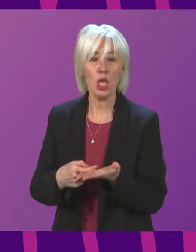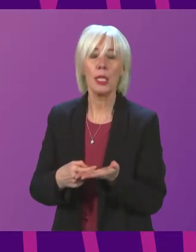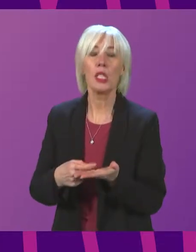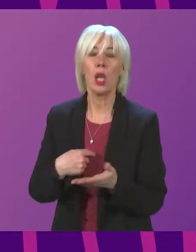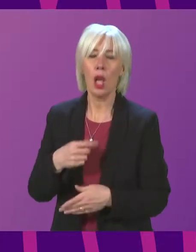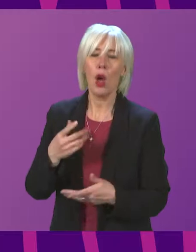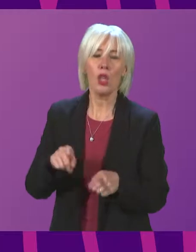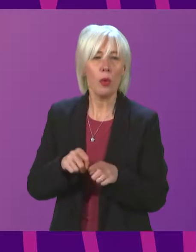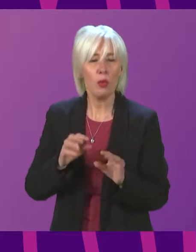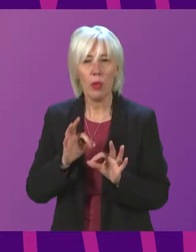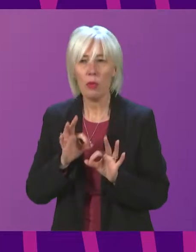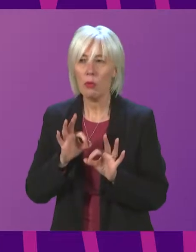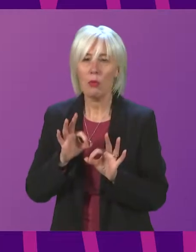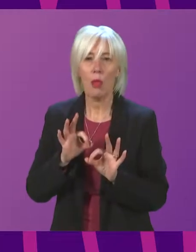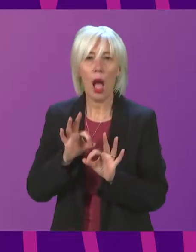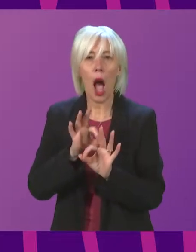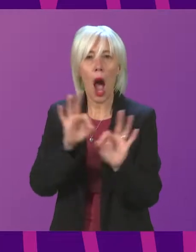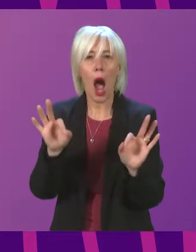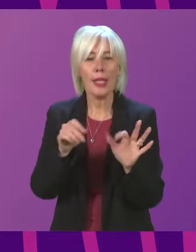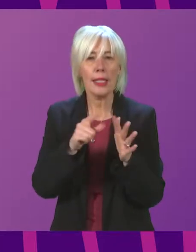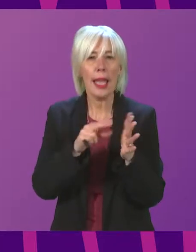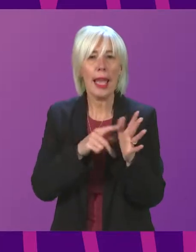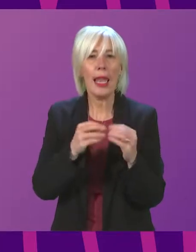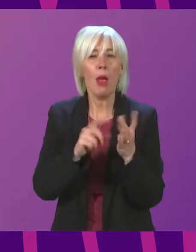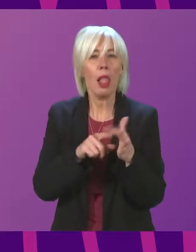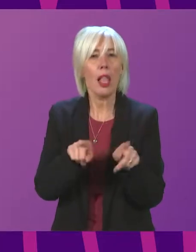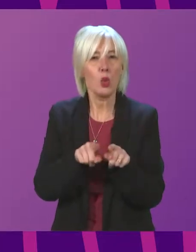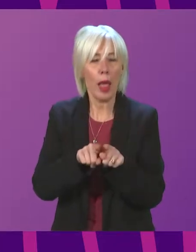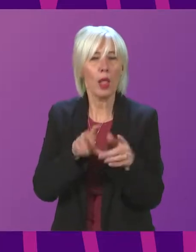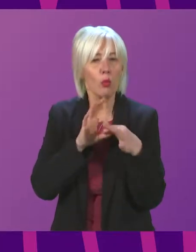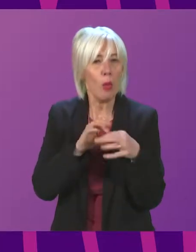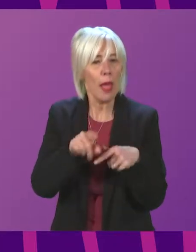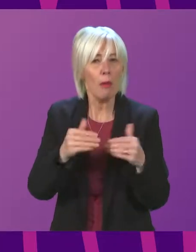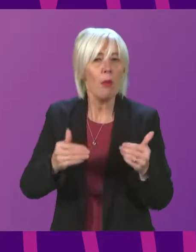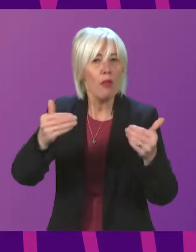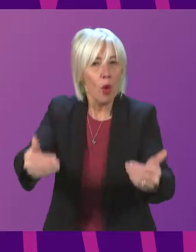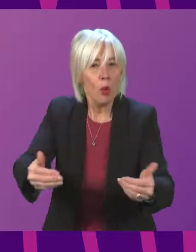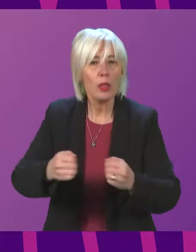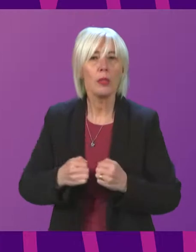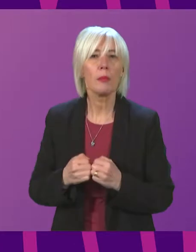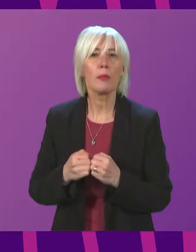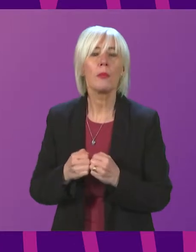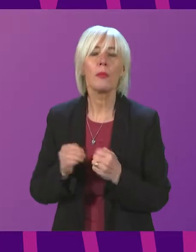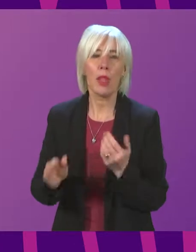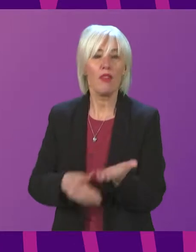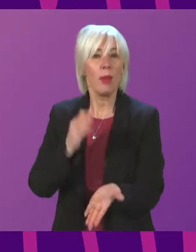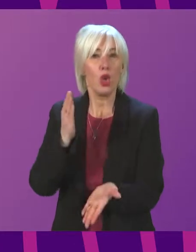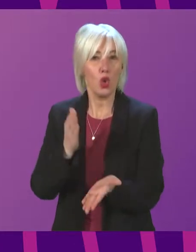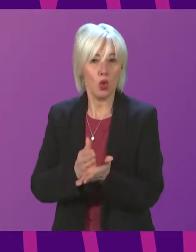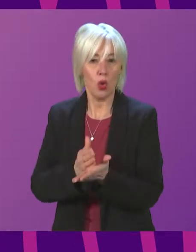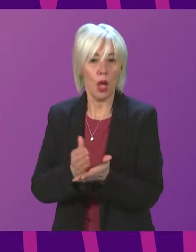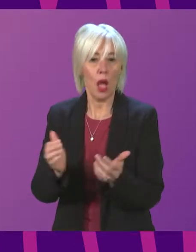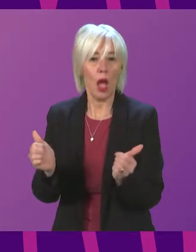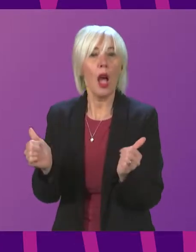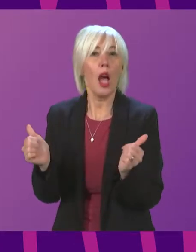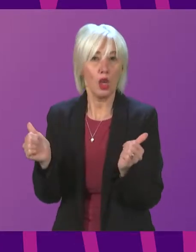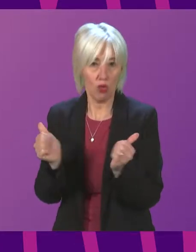the of enablement as we move forward. What we have to ensure, and this is why I agree completely and utterly